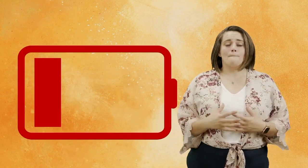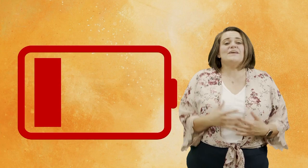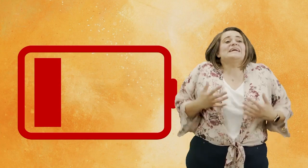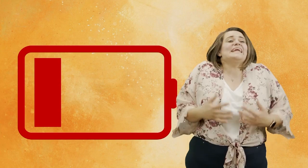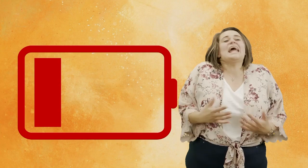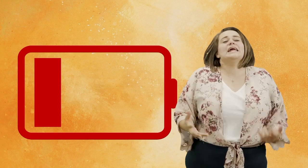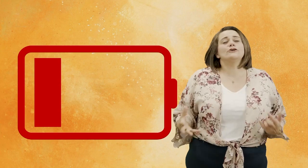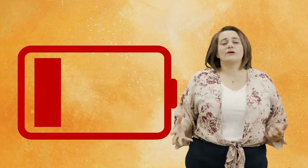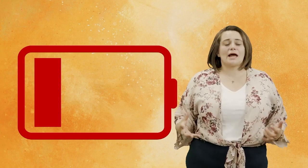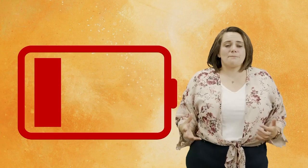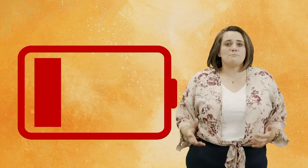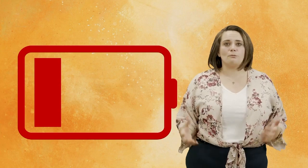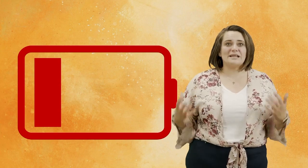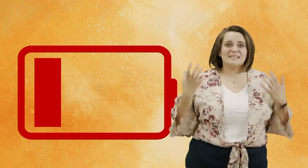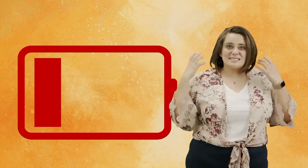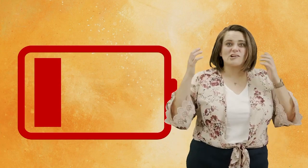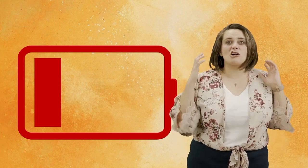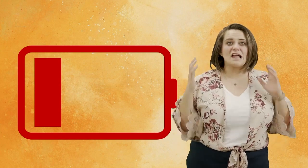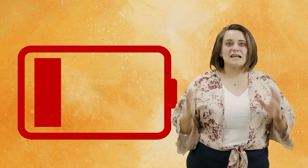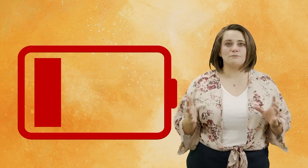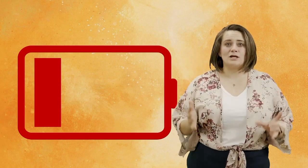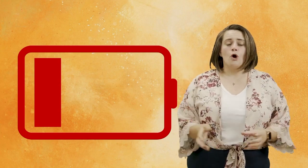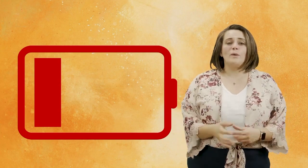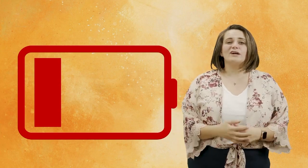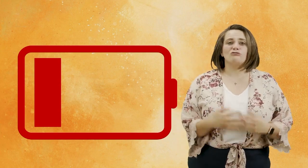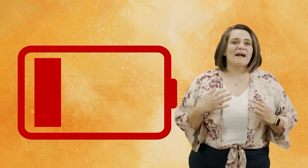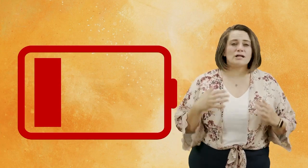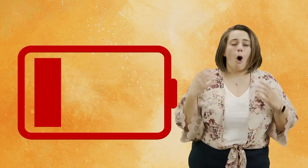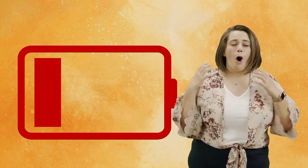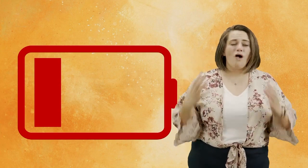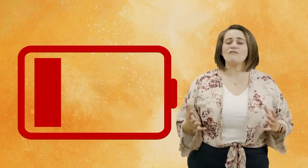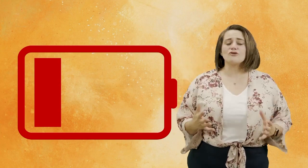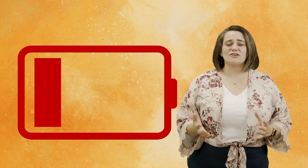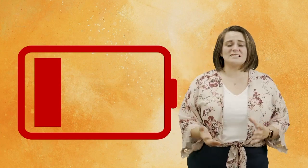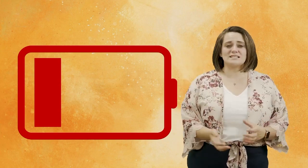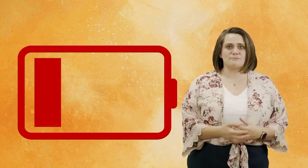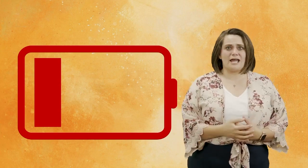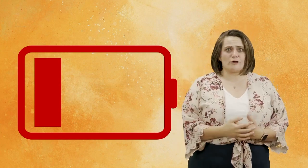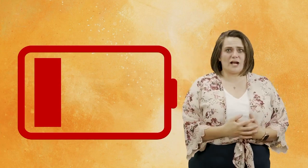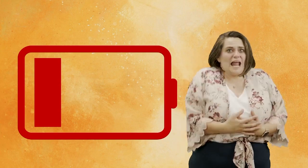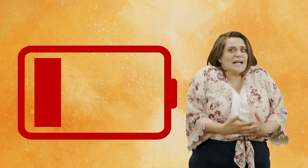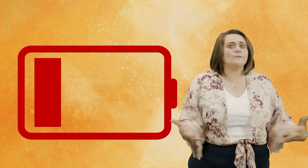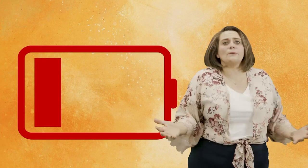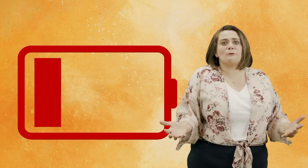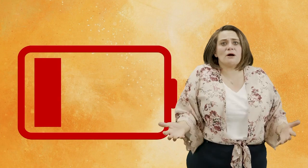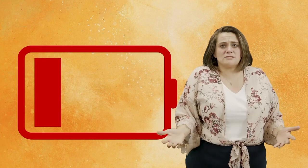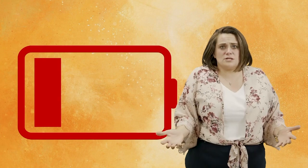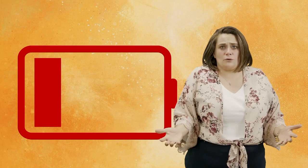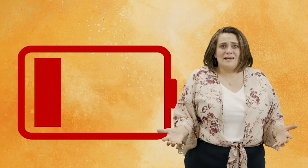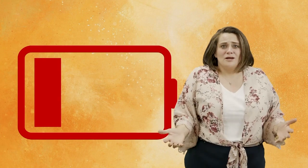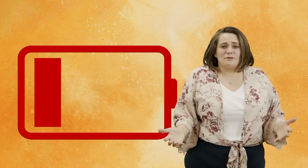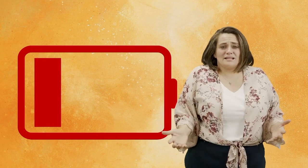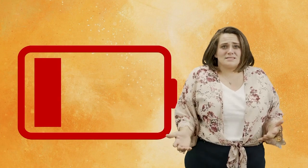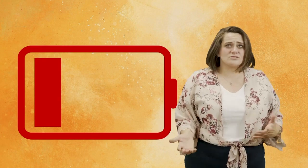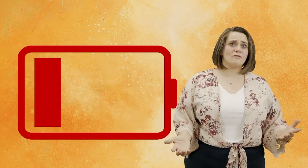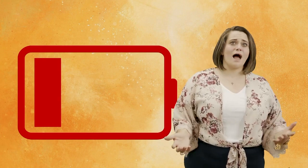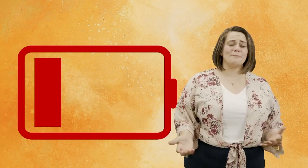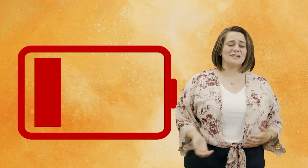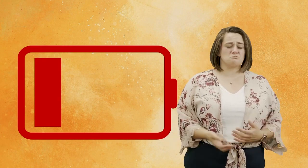being angry at people because they're our enemy we can find all of the reasons to be angry at anyone we want to because there's a lot because